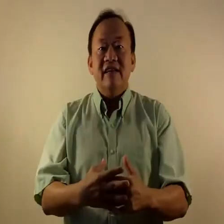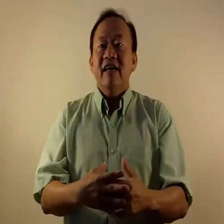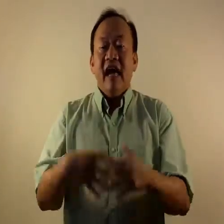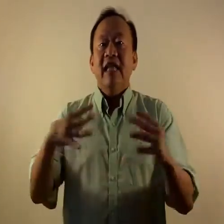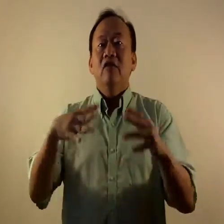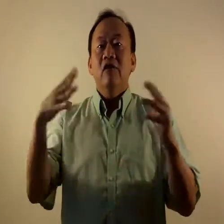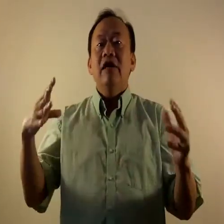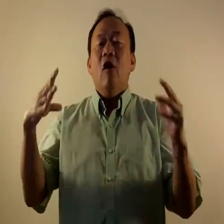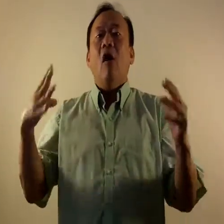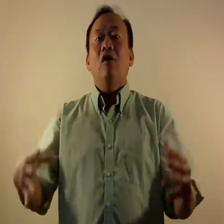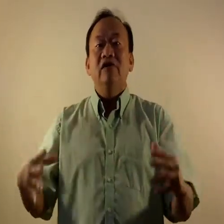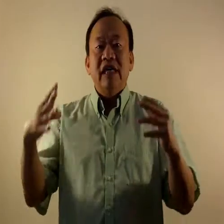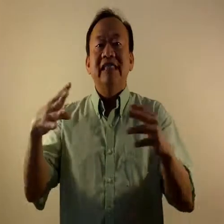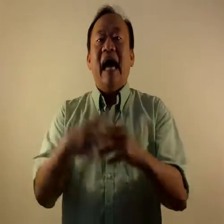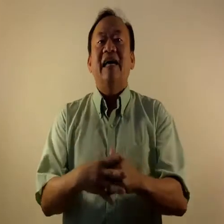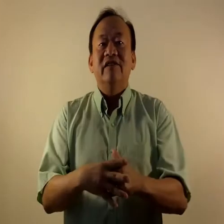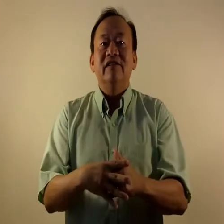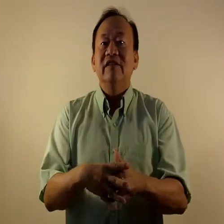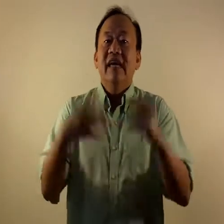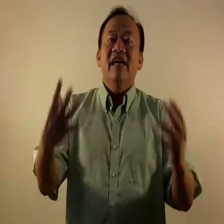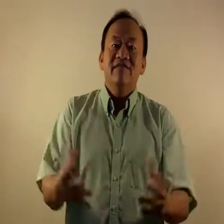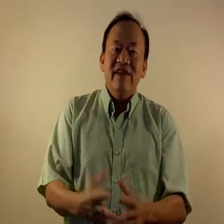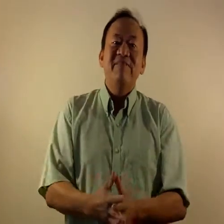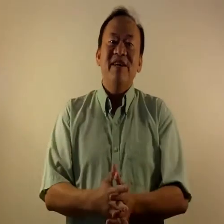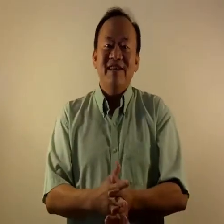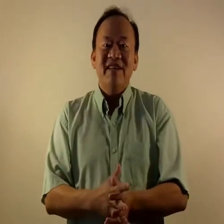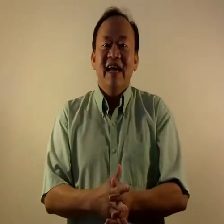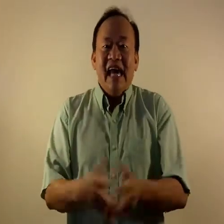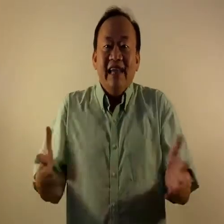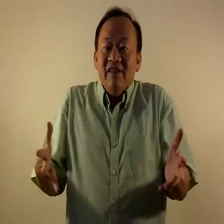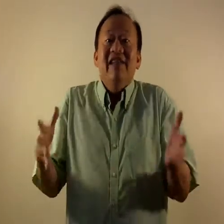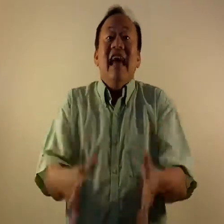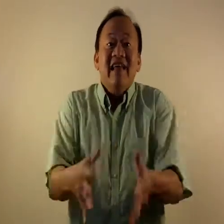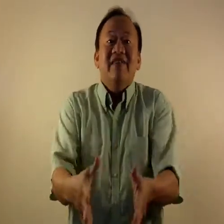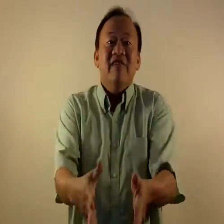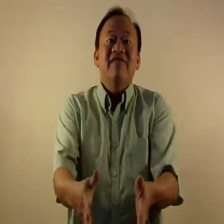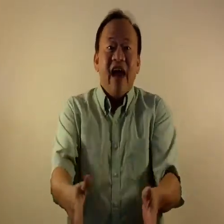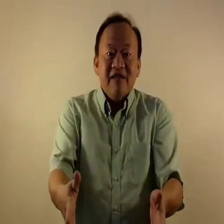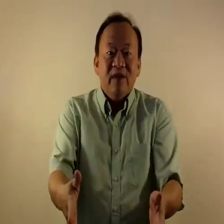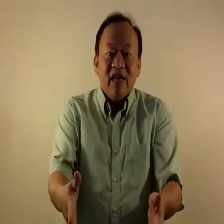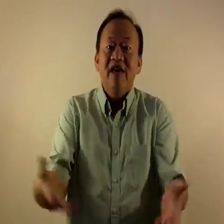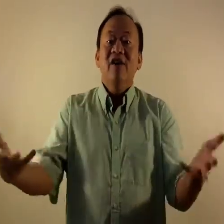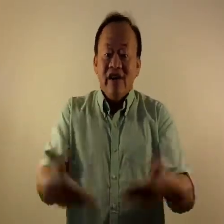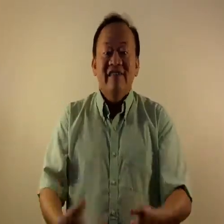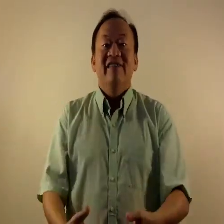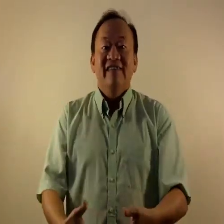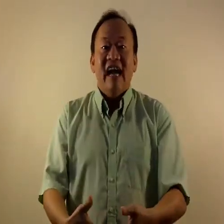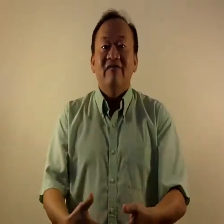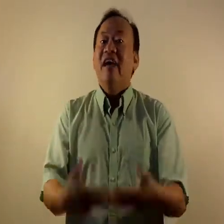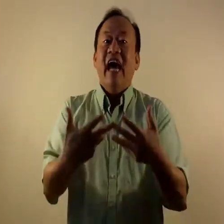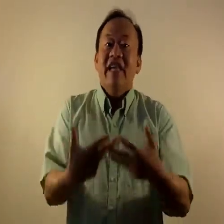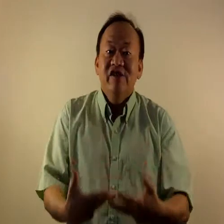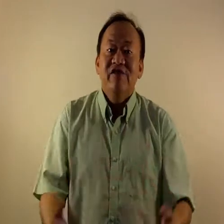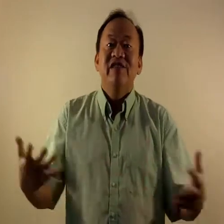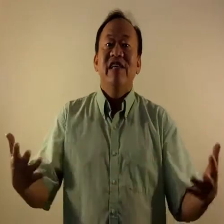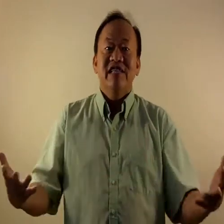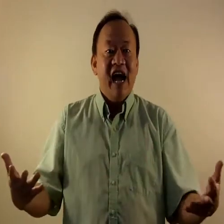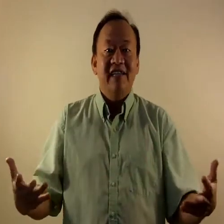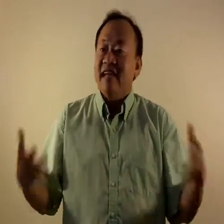and learning all these actions in Vietnamese. And together as a family, you can sit down and do these signs